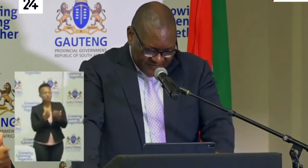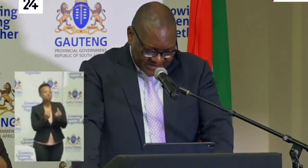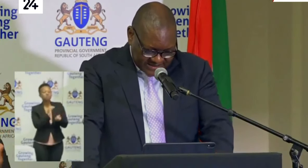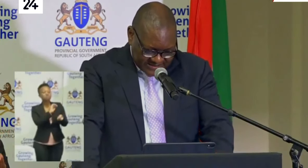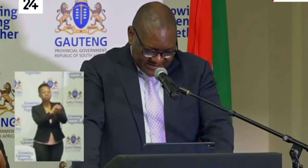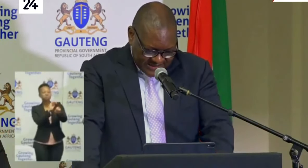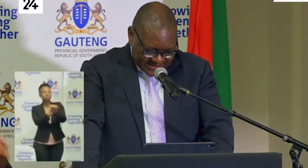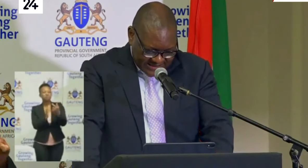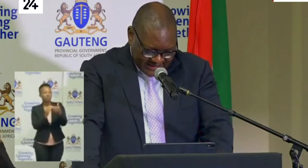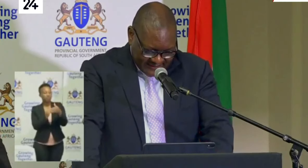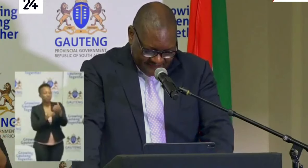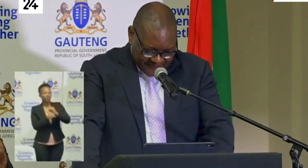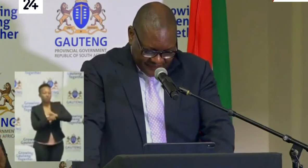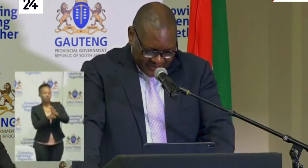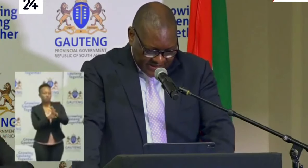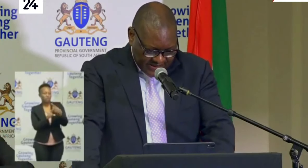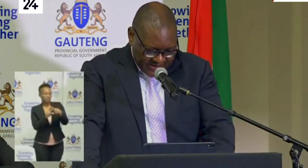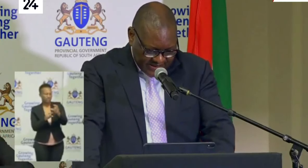developments in that area.